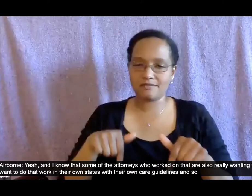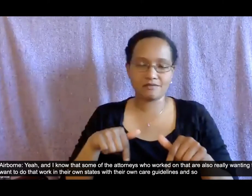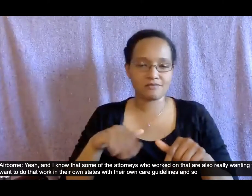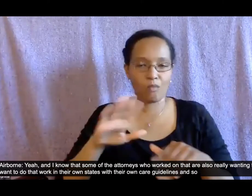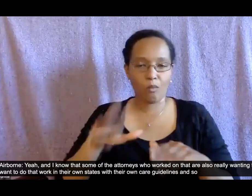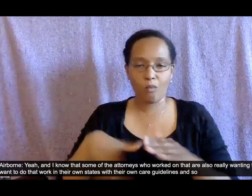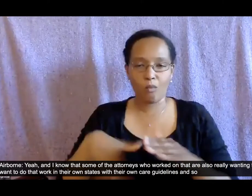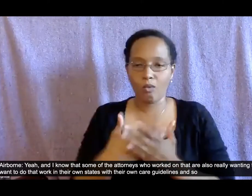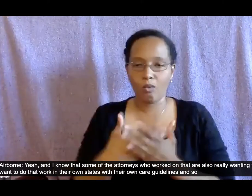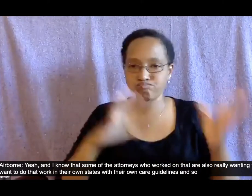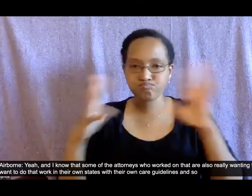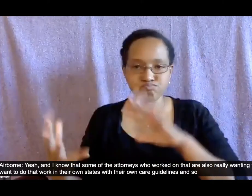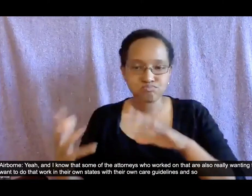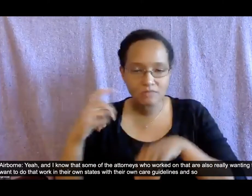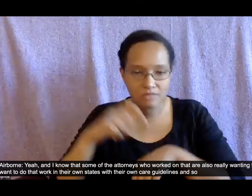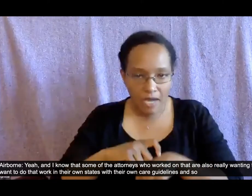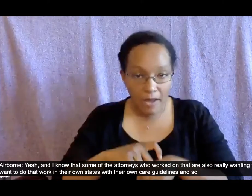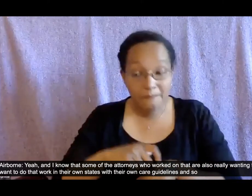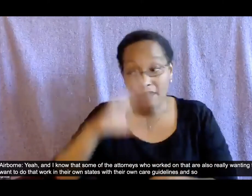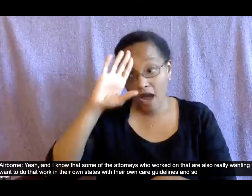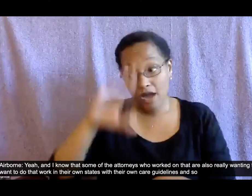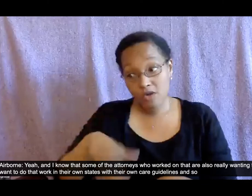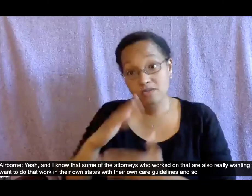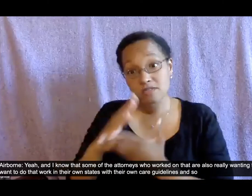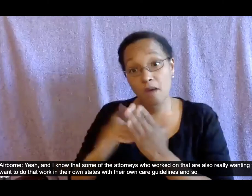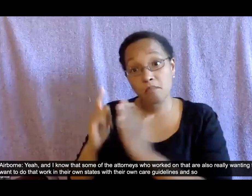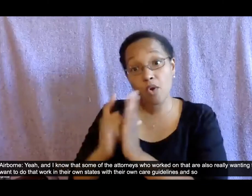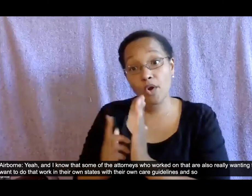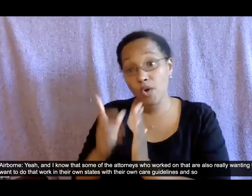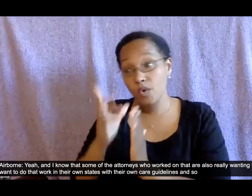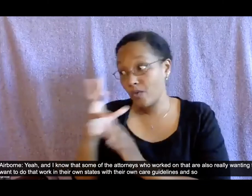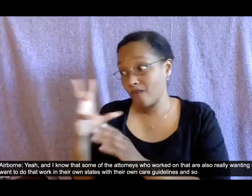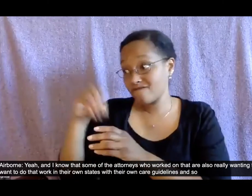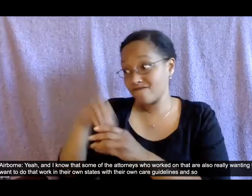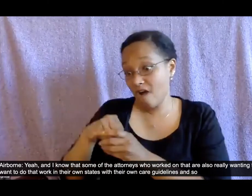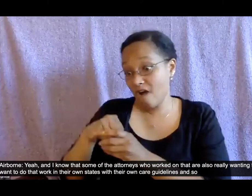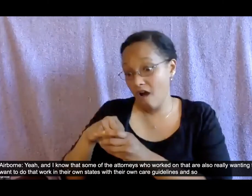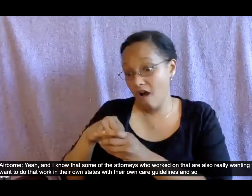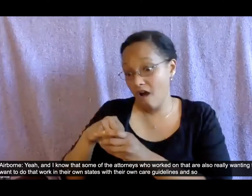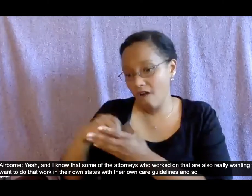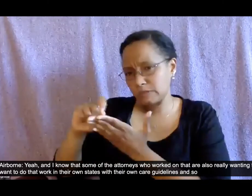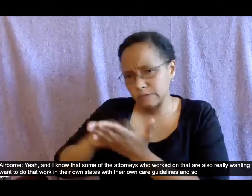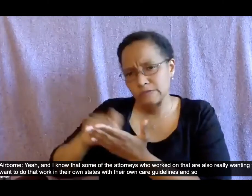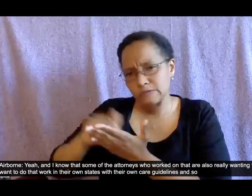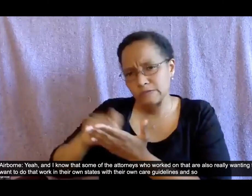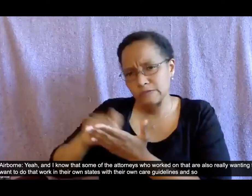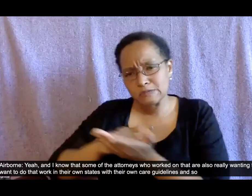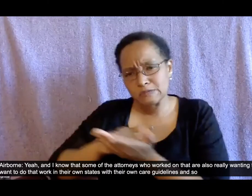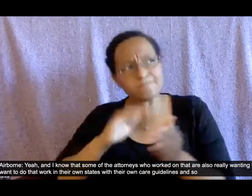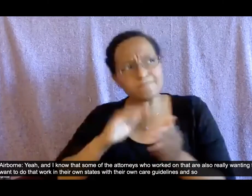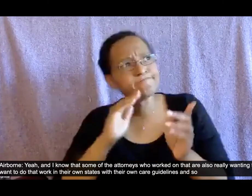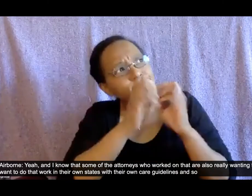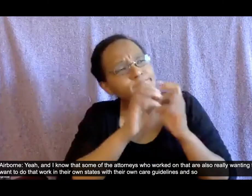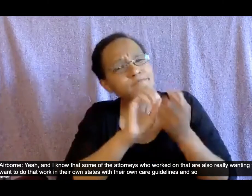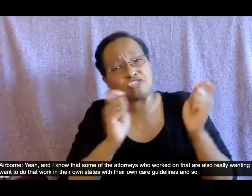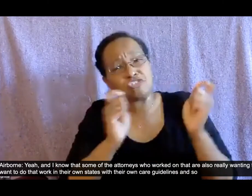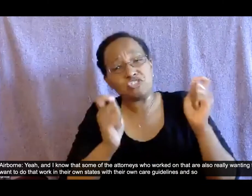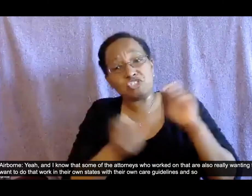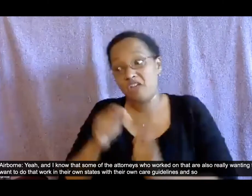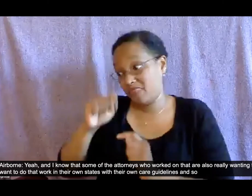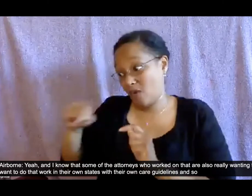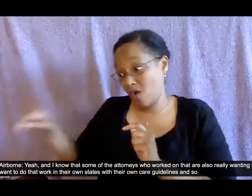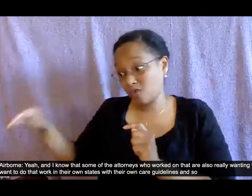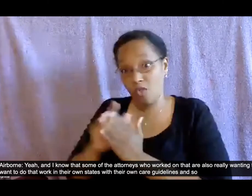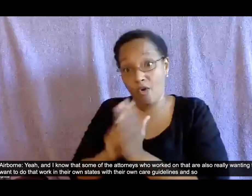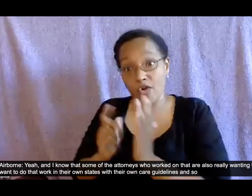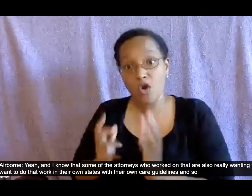attorneys who worked on that are also really wanting to support folks who want to do that work in their own states with their own care